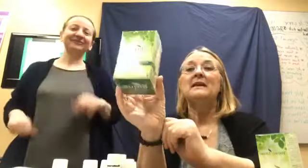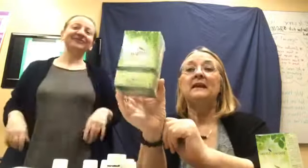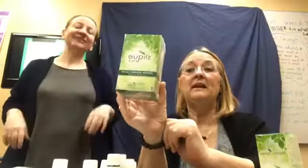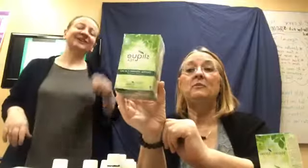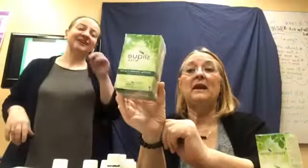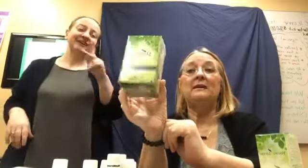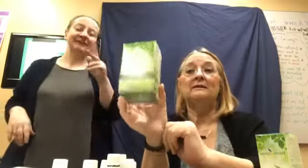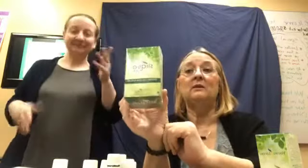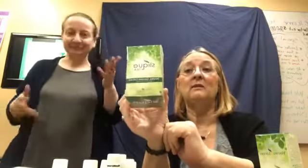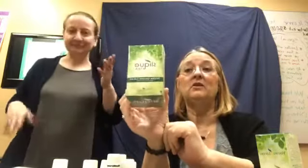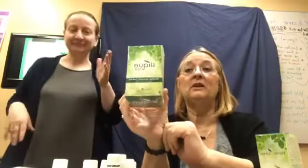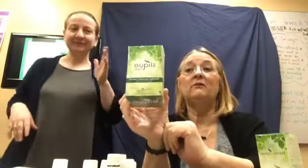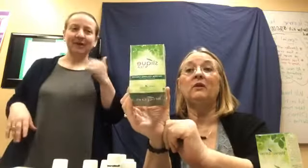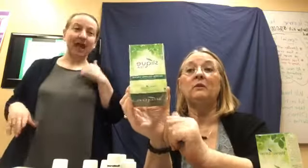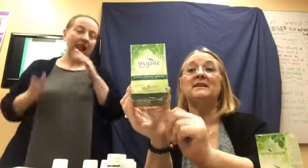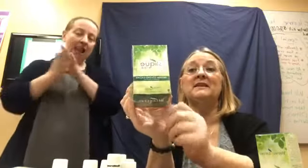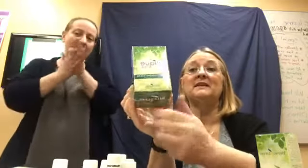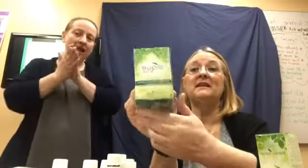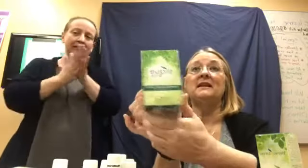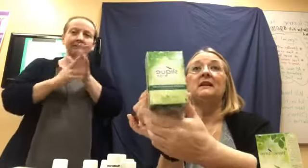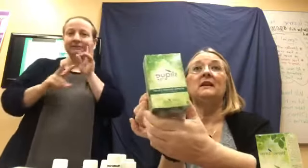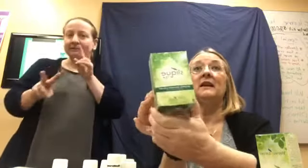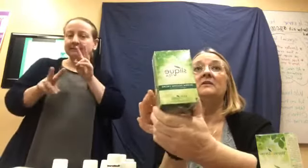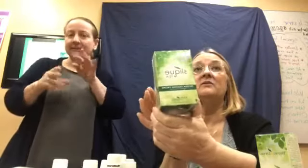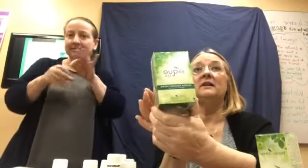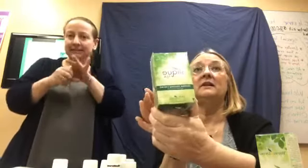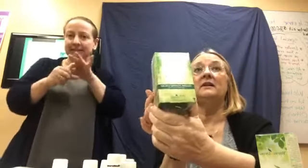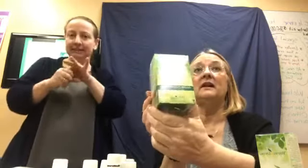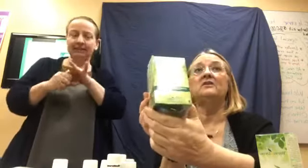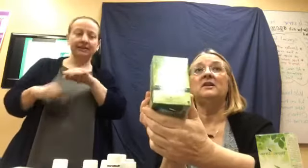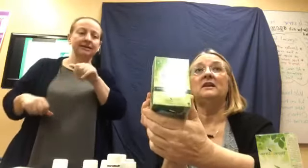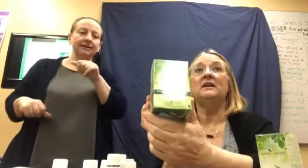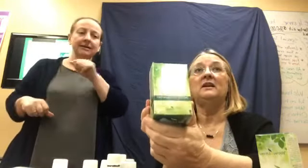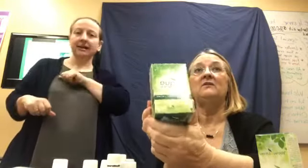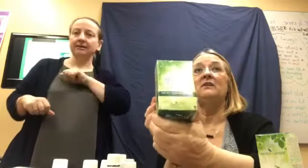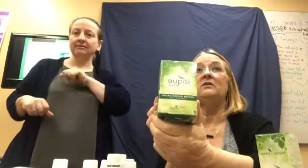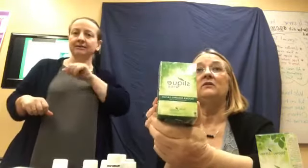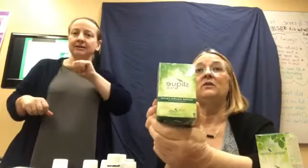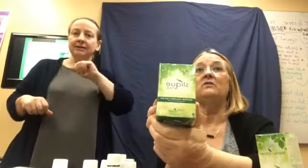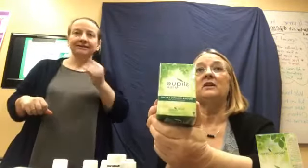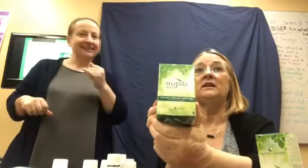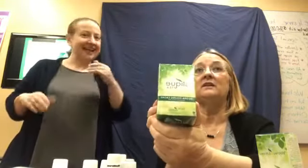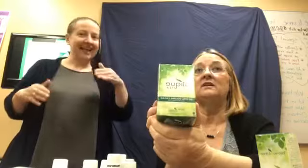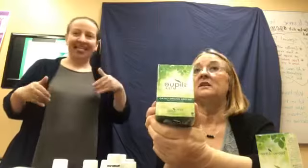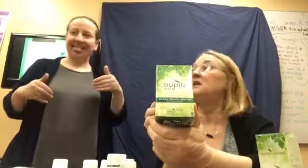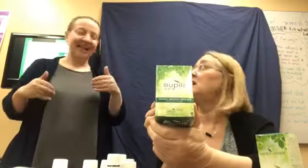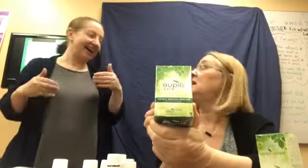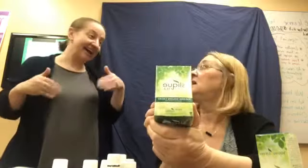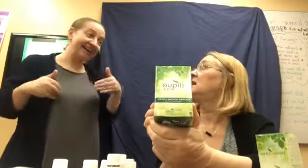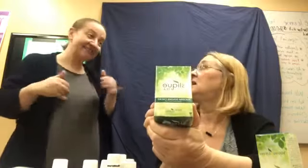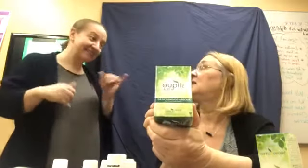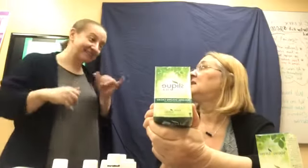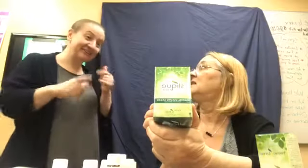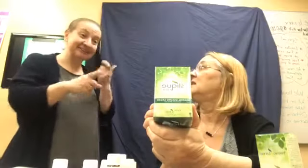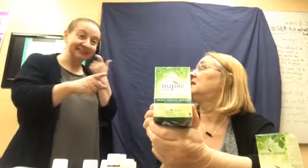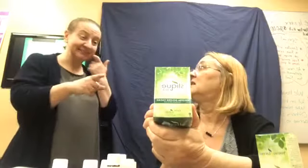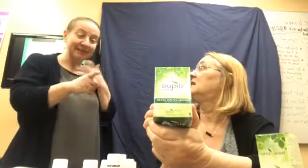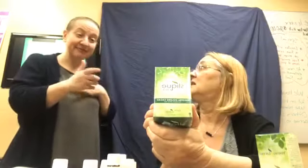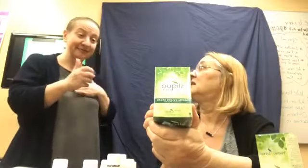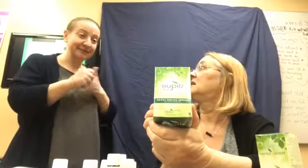Anyway. So, I'm looking forward to the tea. Andrea, AJ, have either of you tried the tea? I haven't either. just my first